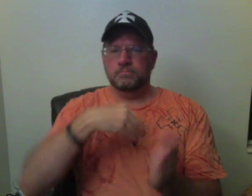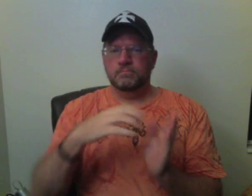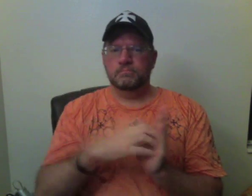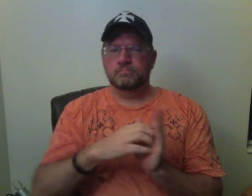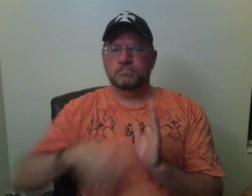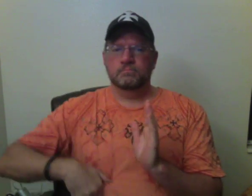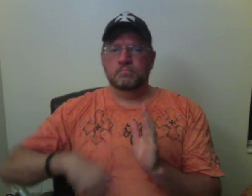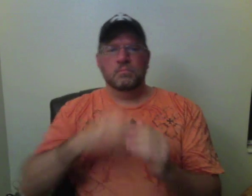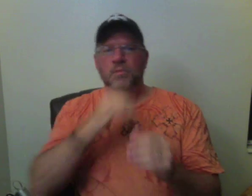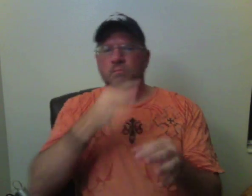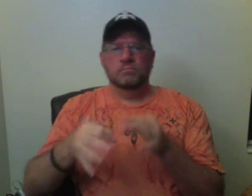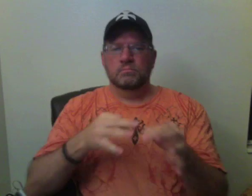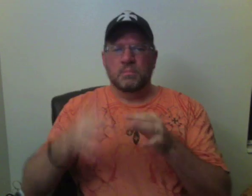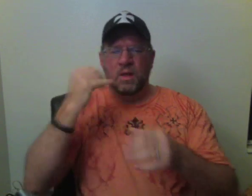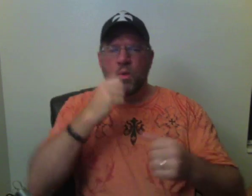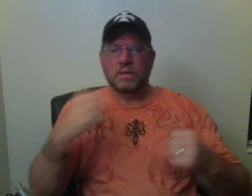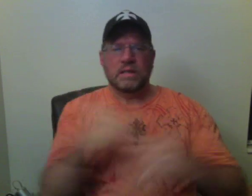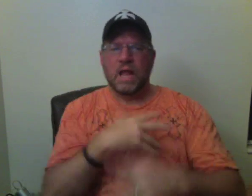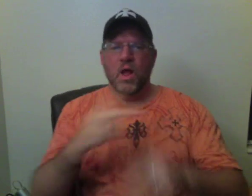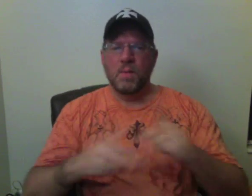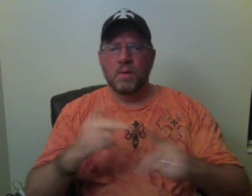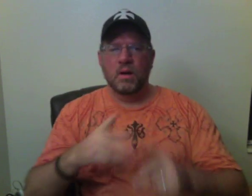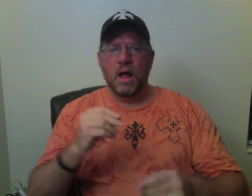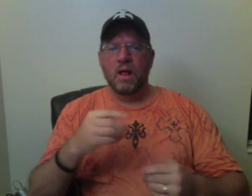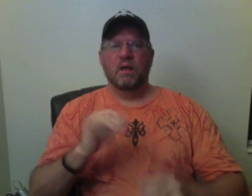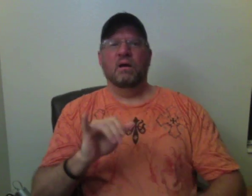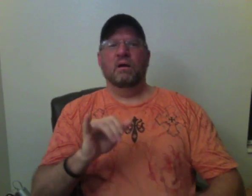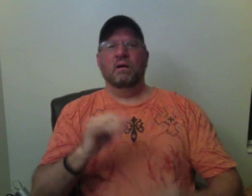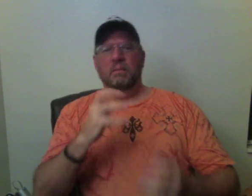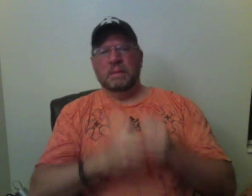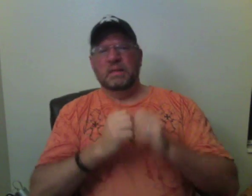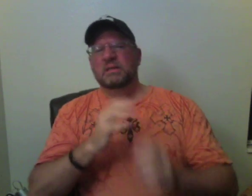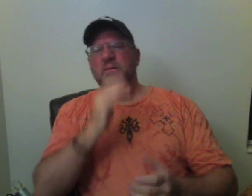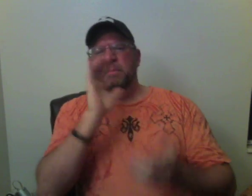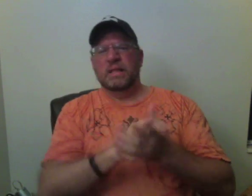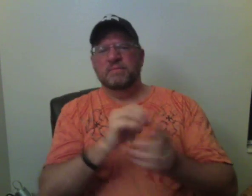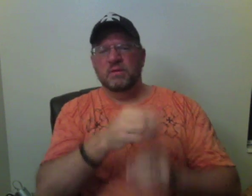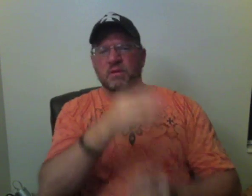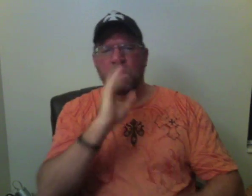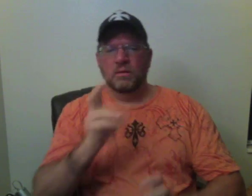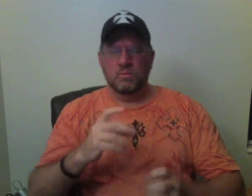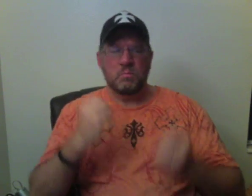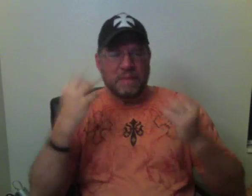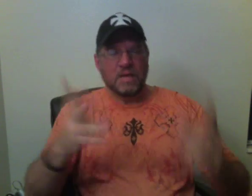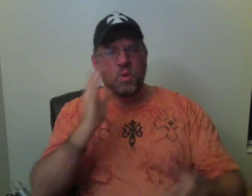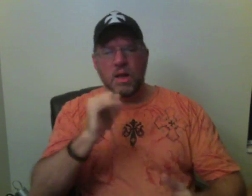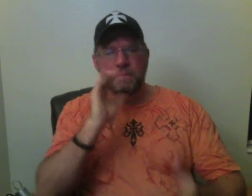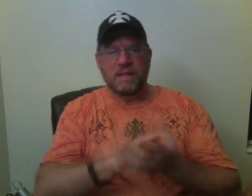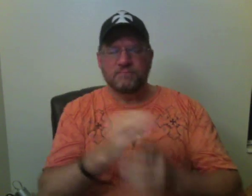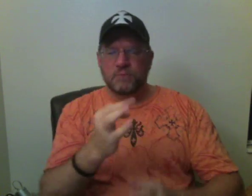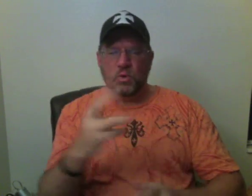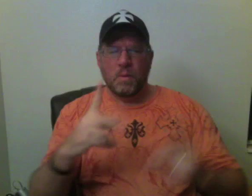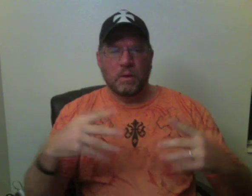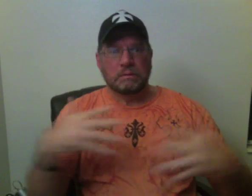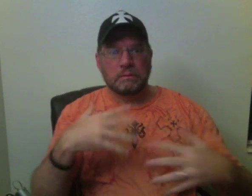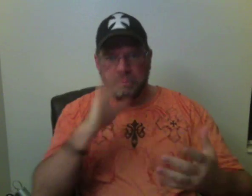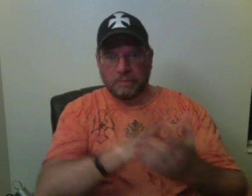about our friendship. No matter what crap came our way, we'd be there for each other. Your honor.